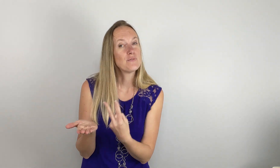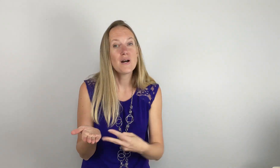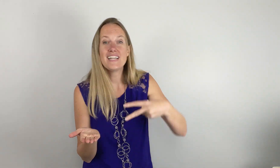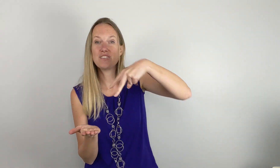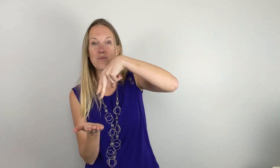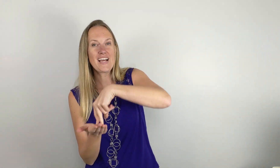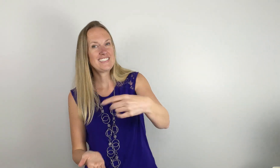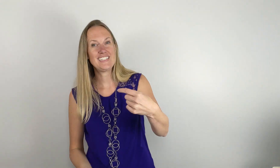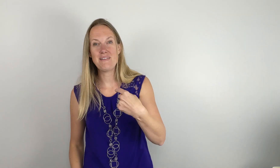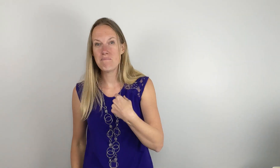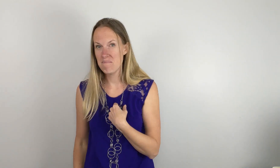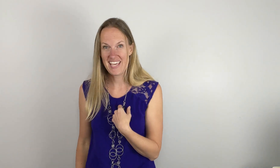resurrected me.